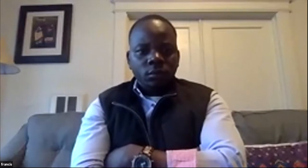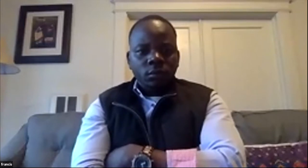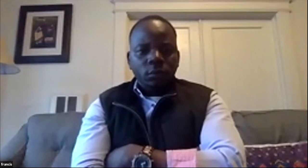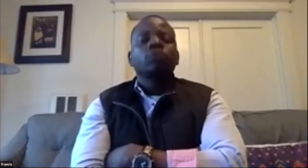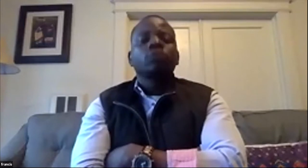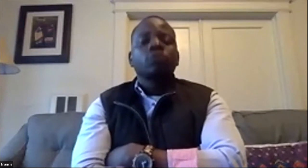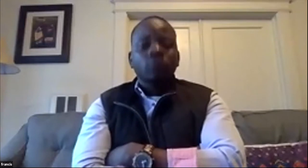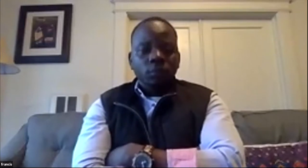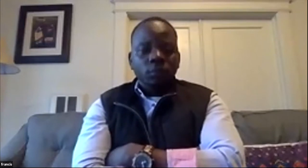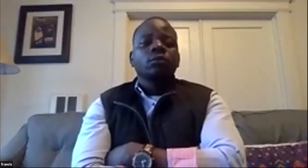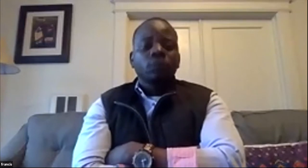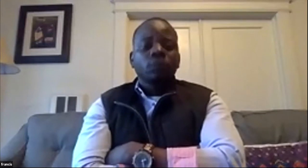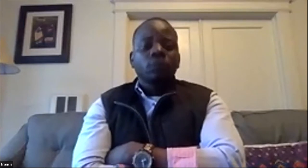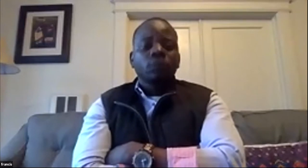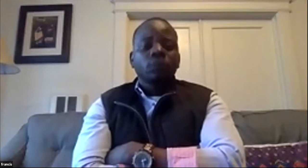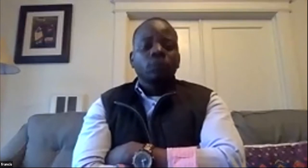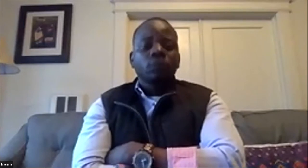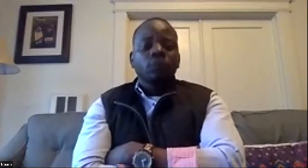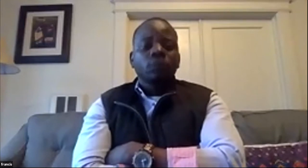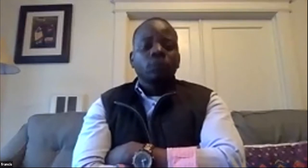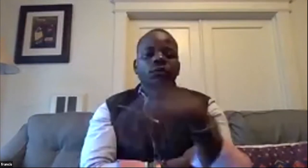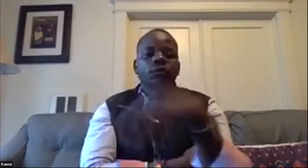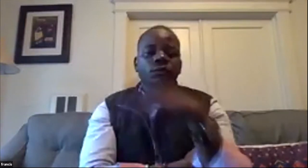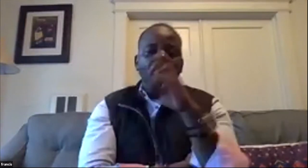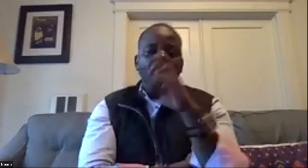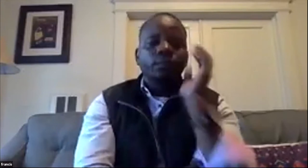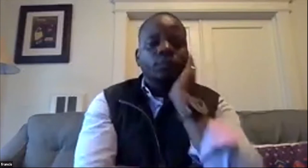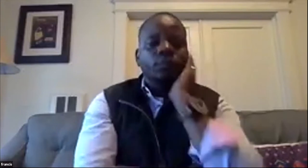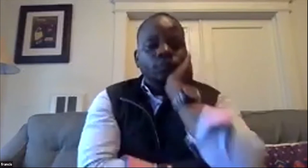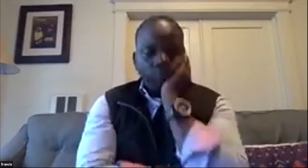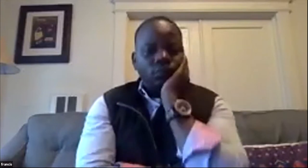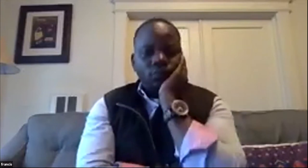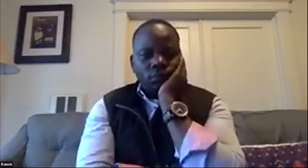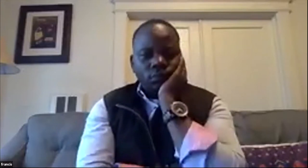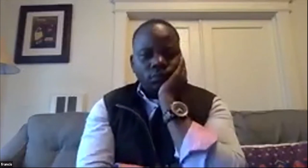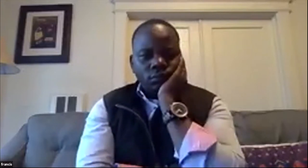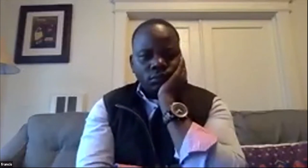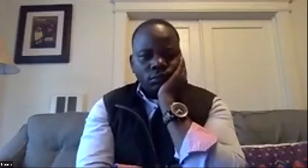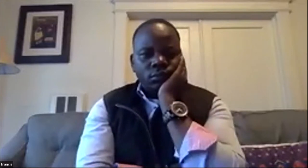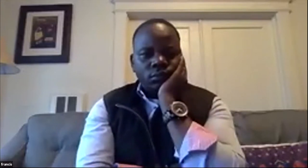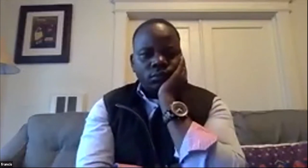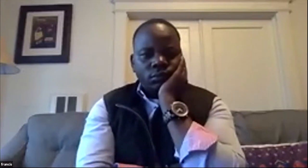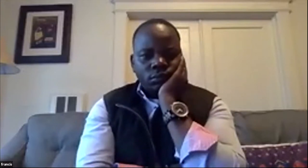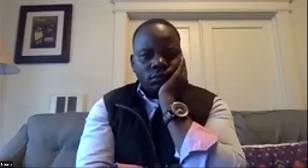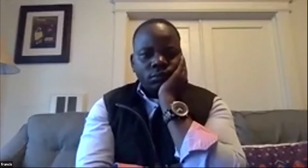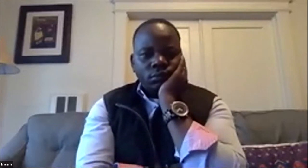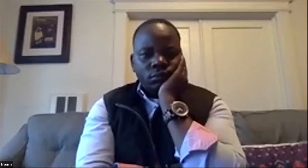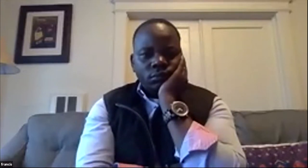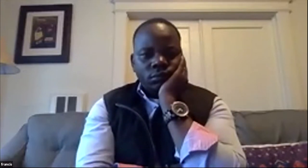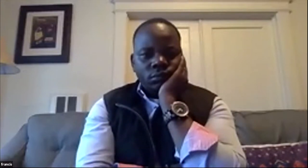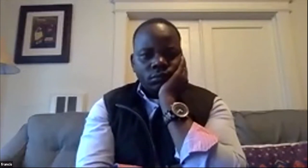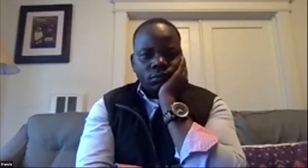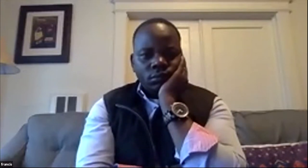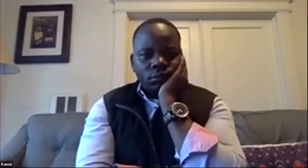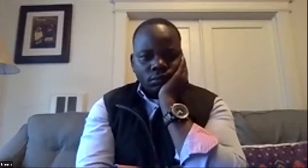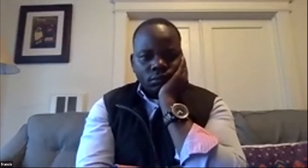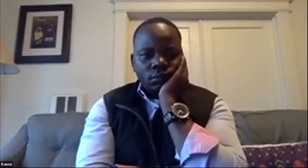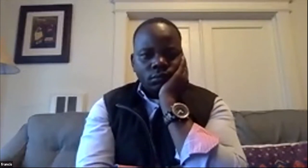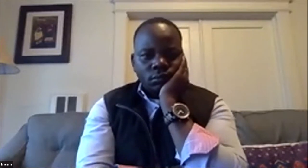as soon as i take them off mute and also the um the improvement in um home life was like